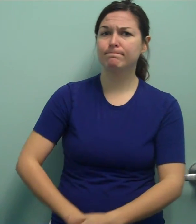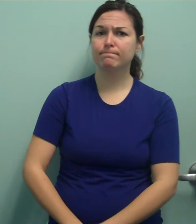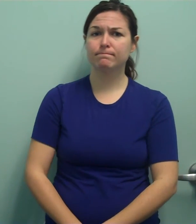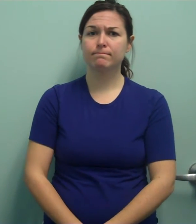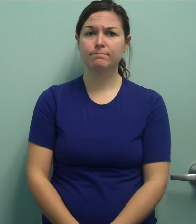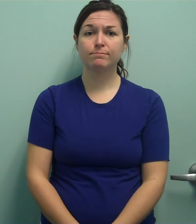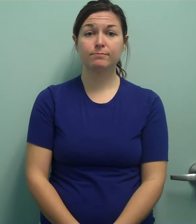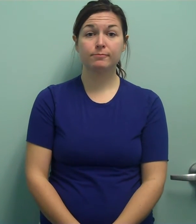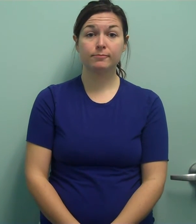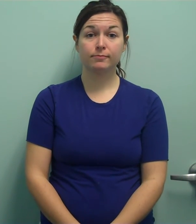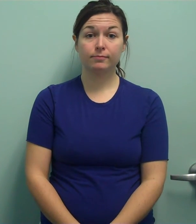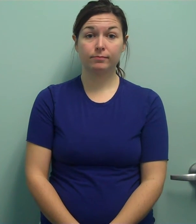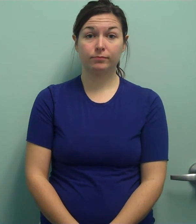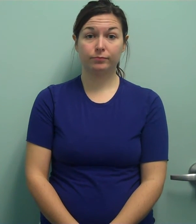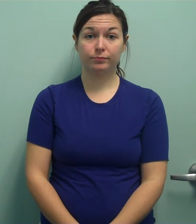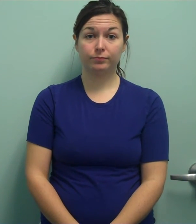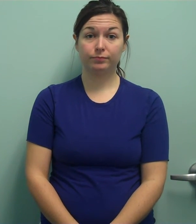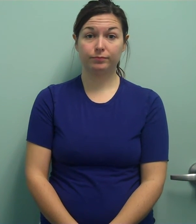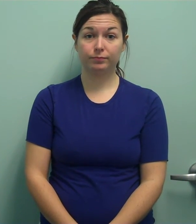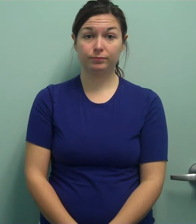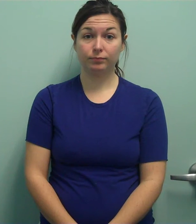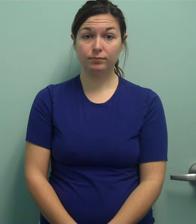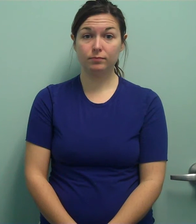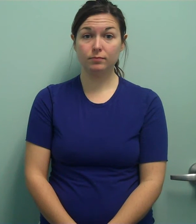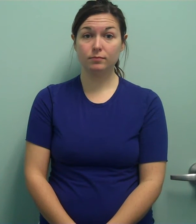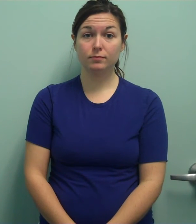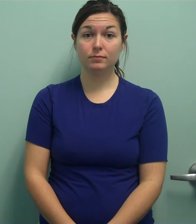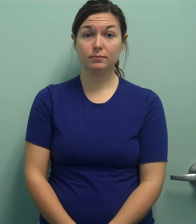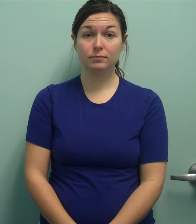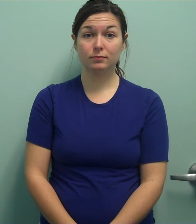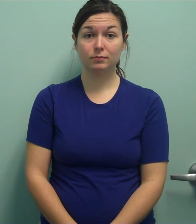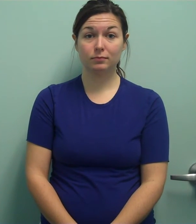Of course, if somebody else has a better boat and his skills are better, he's going to beat me there.